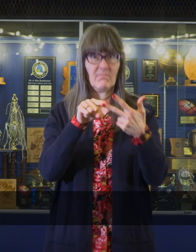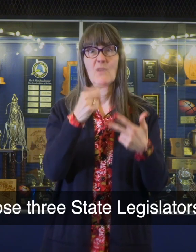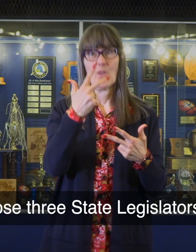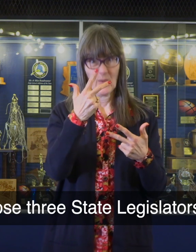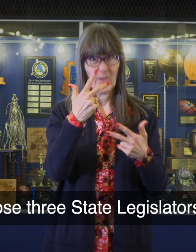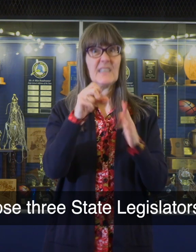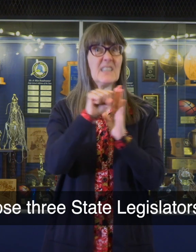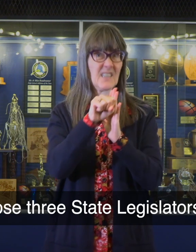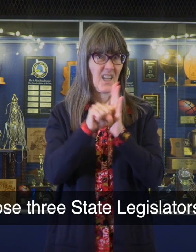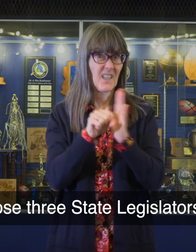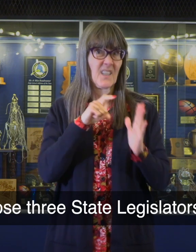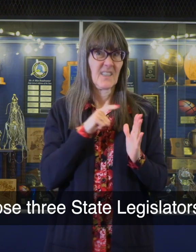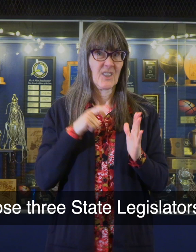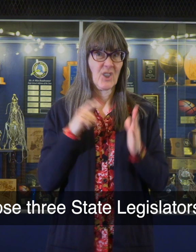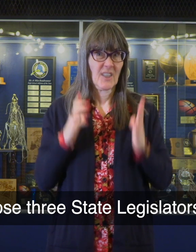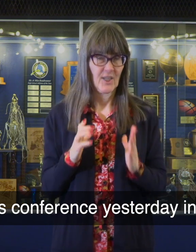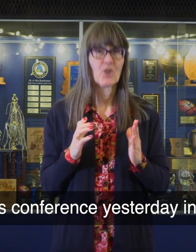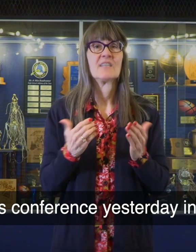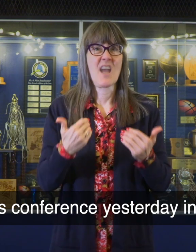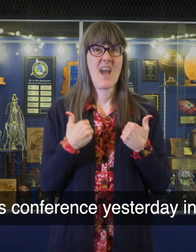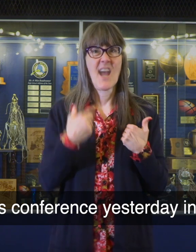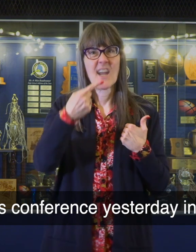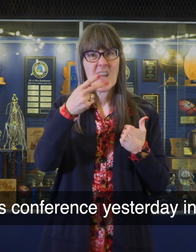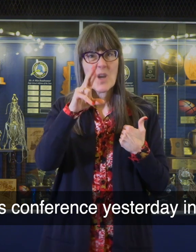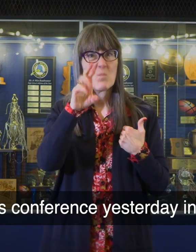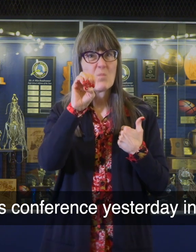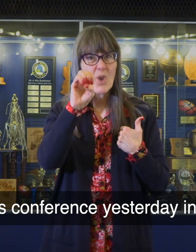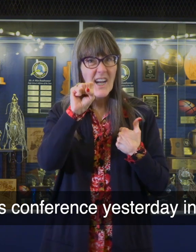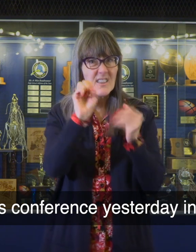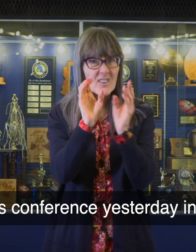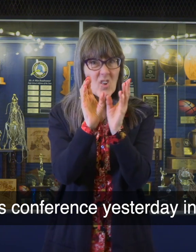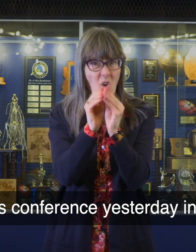Those three state legislators held a press conference yesterday in Tucson.